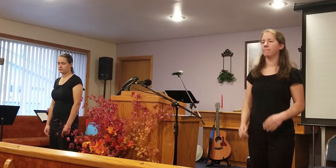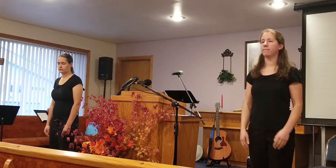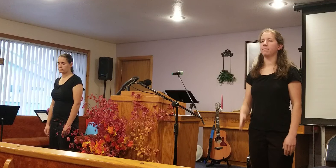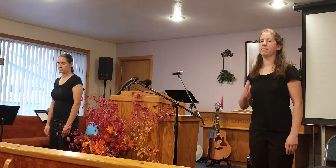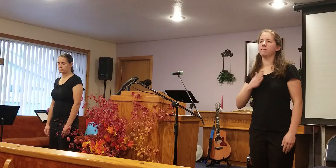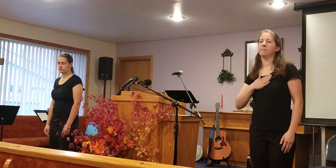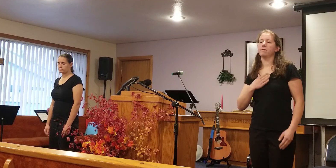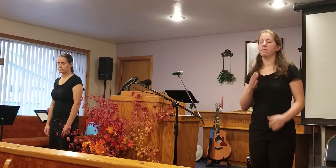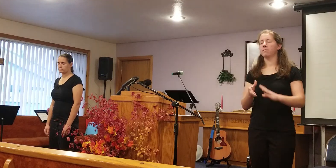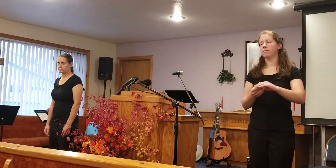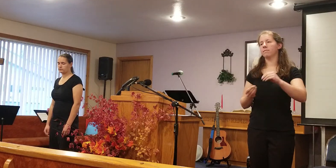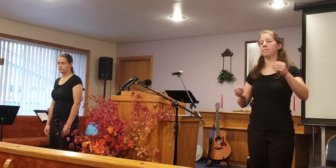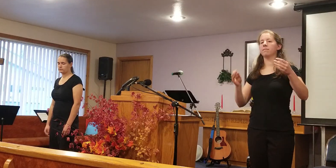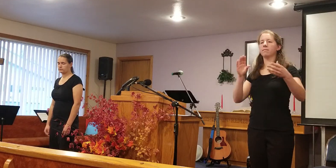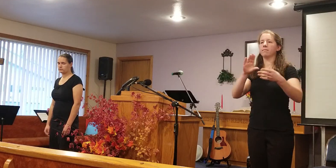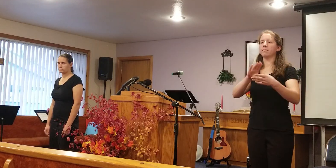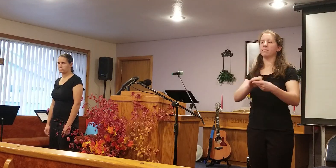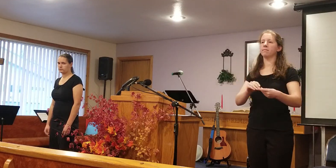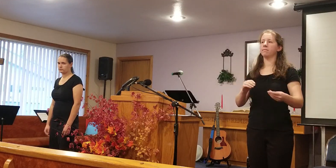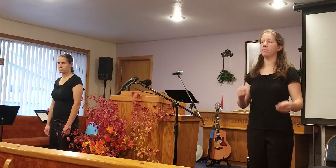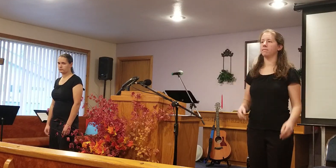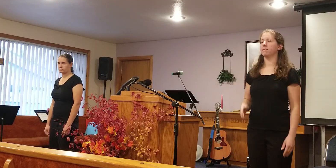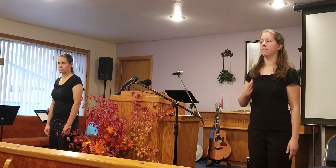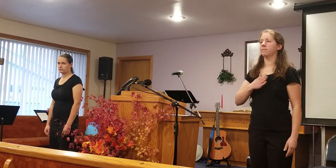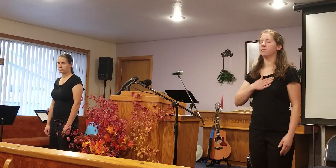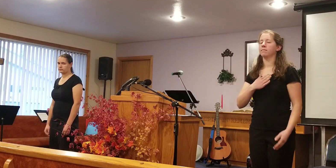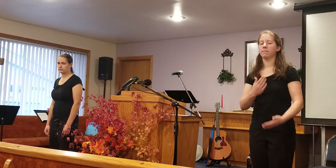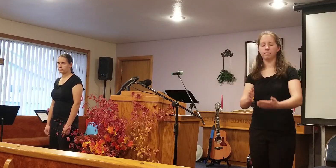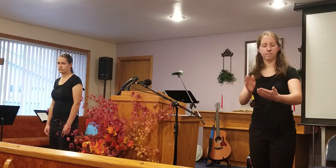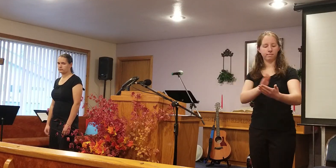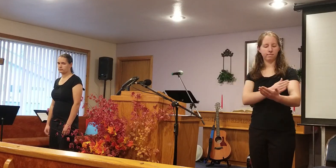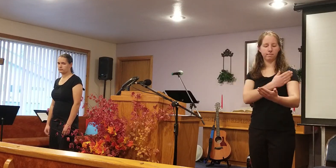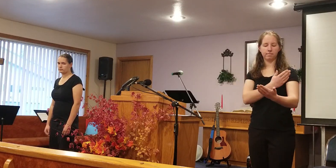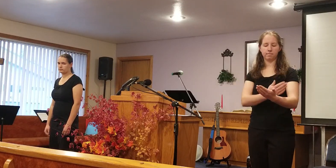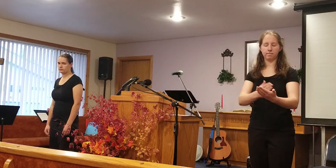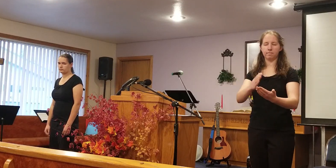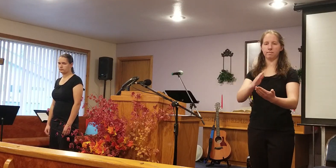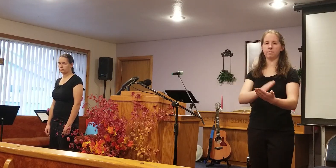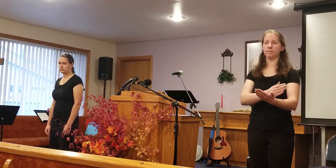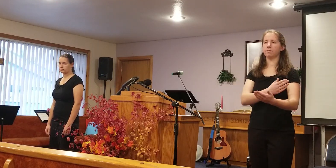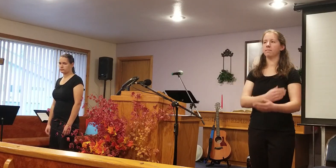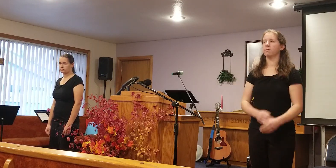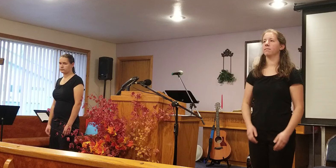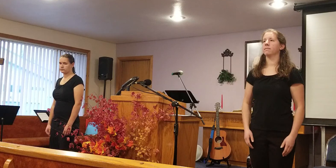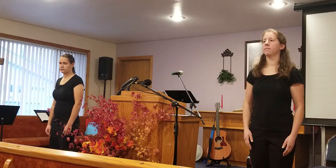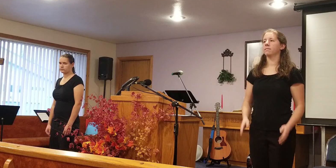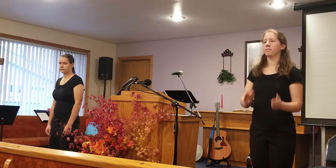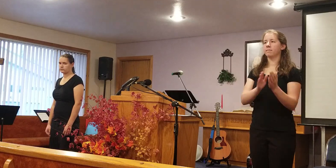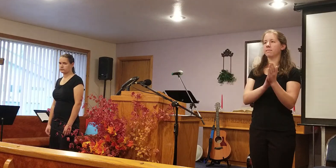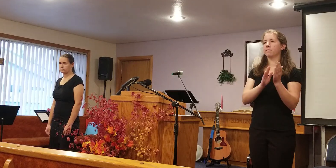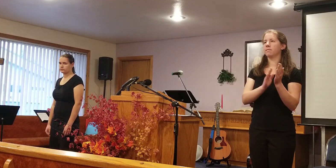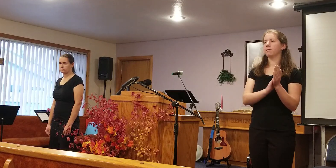This is my story, this is my song, Praising my